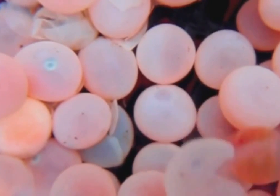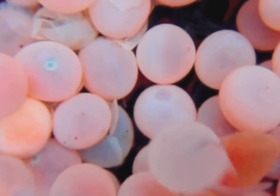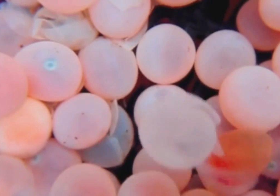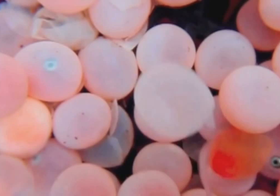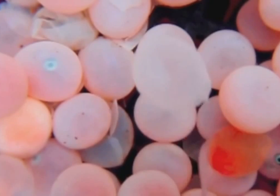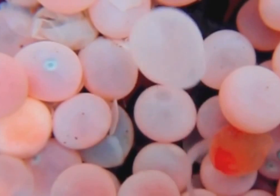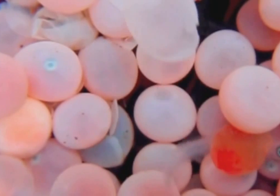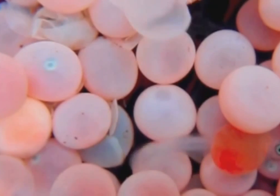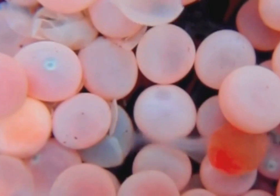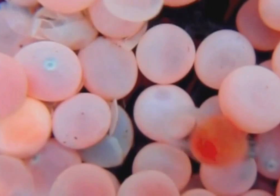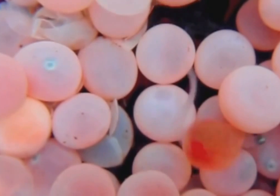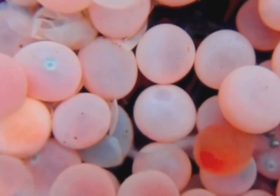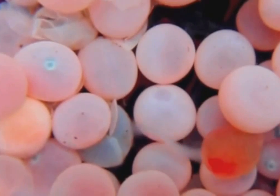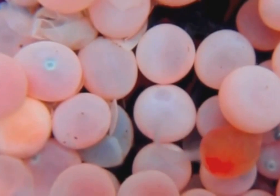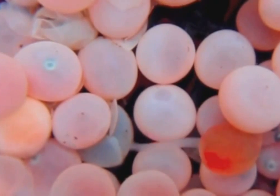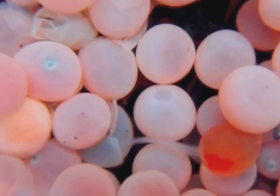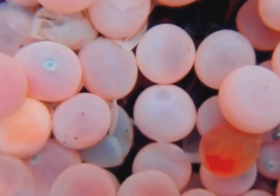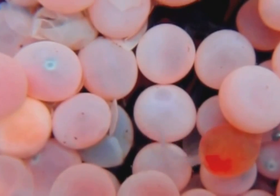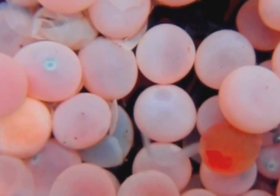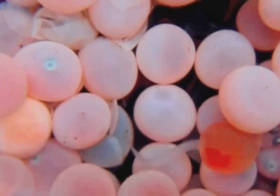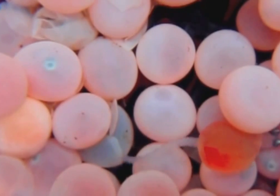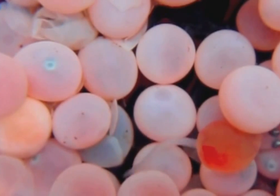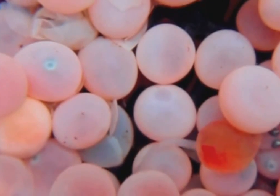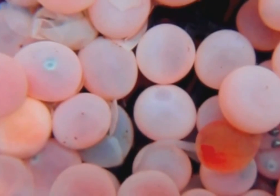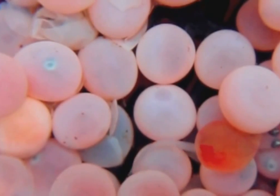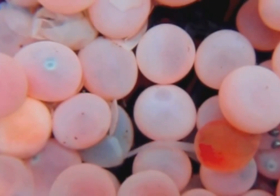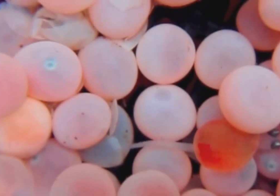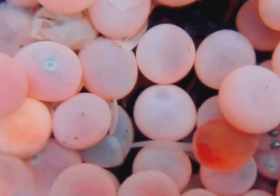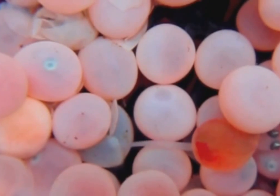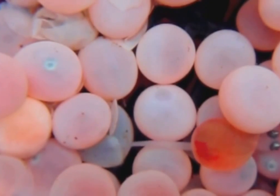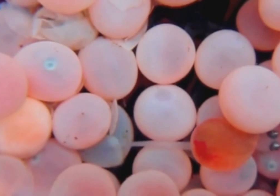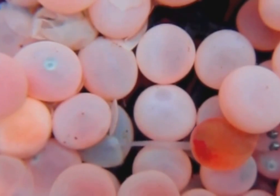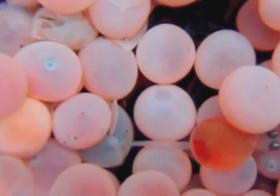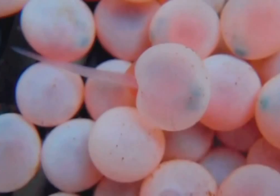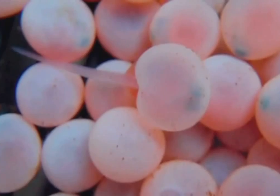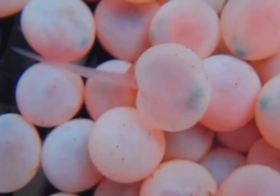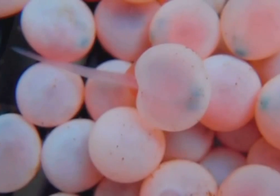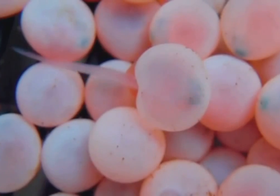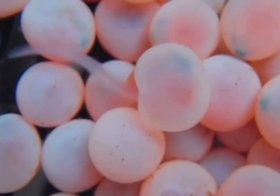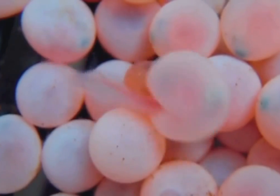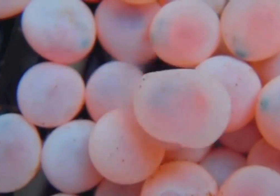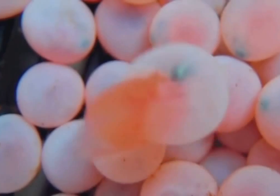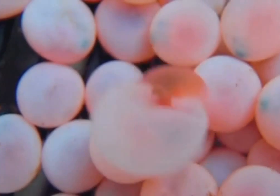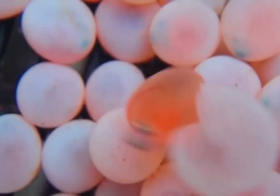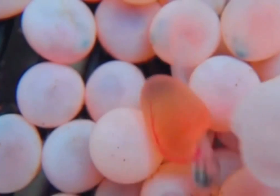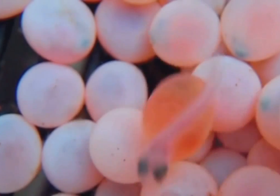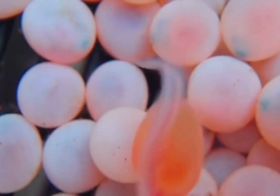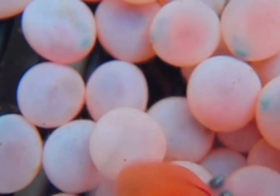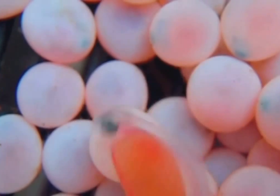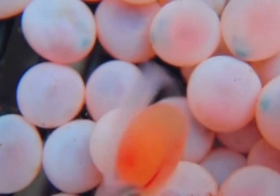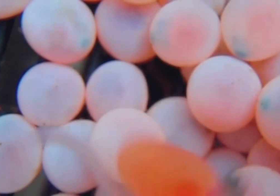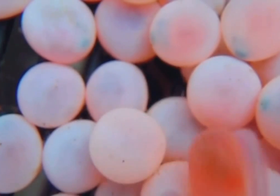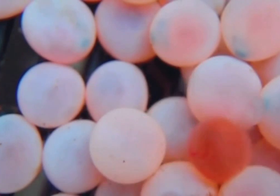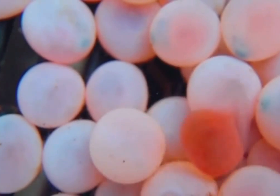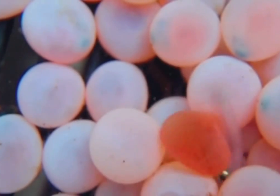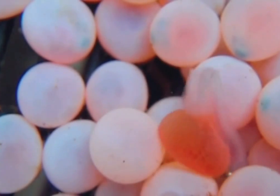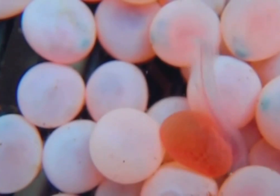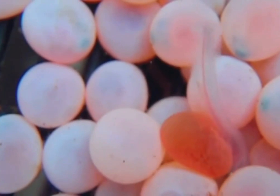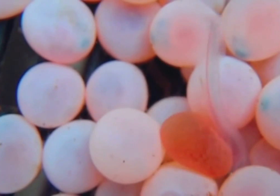spot where mama dug out with her tail. They will absorb this yolk sac for about 2 to 3 weeks, where they will eventually